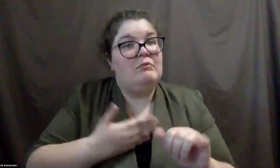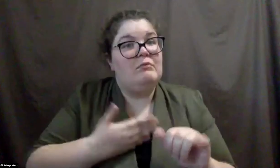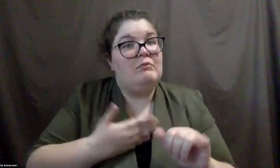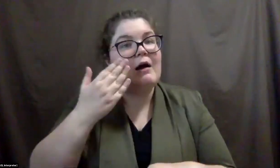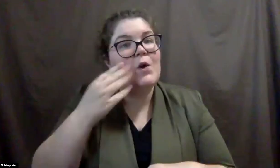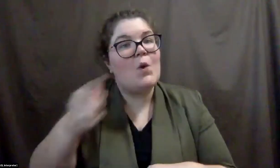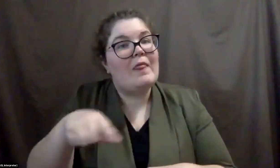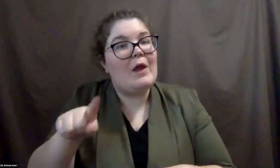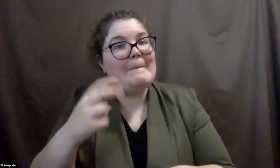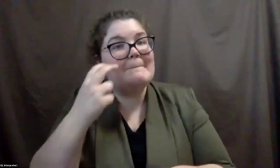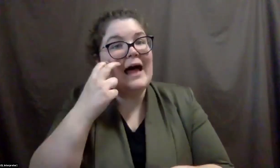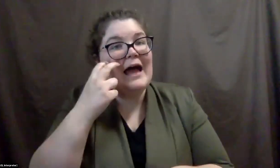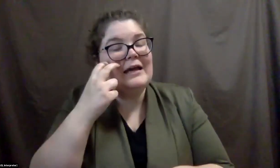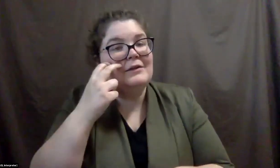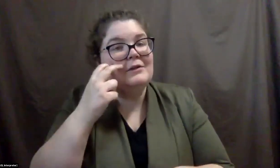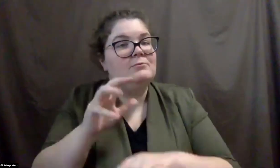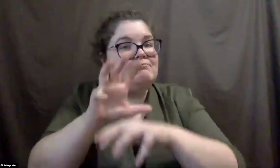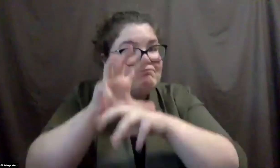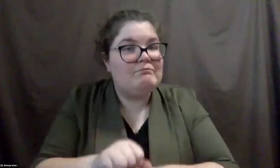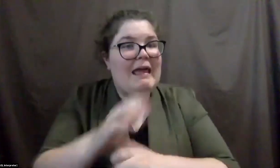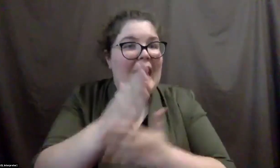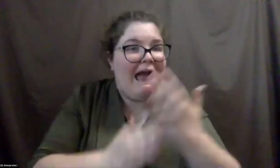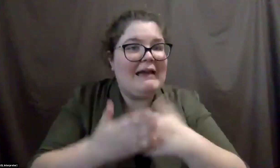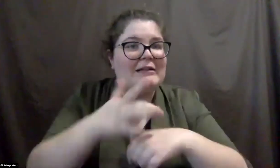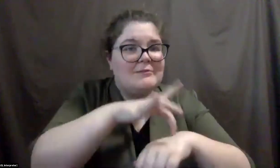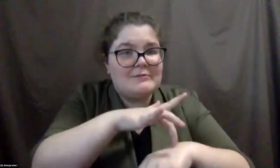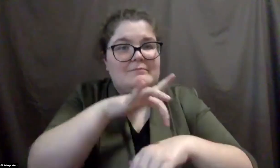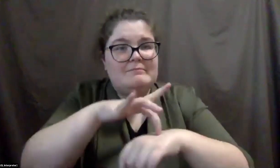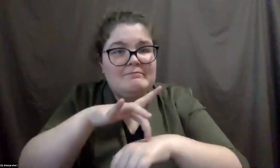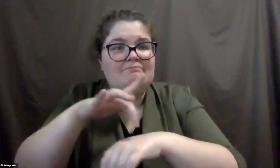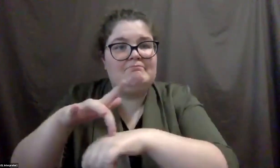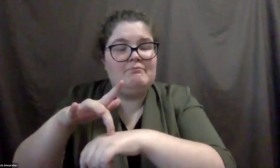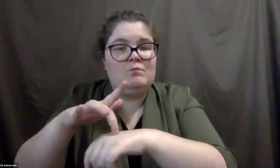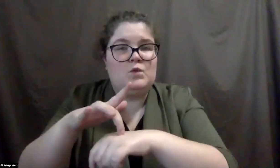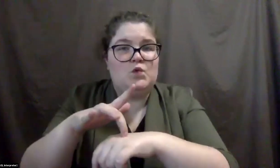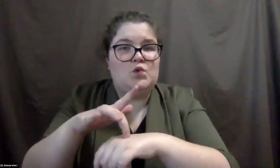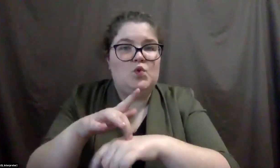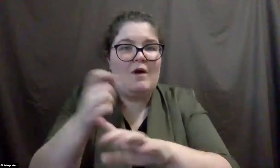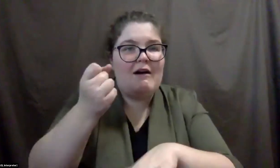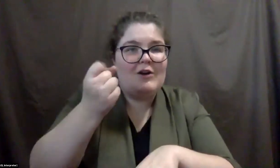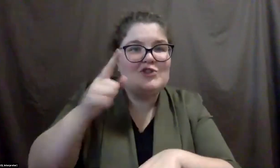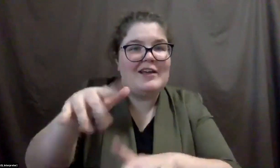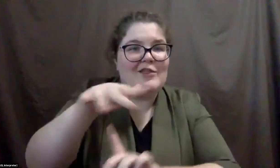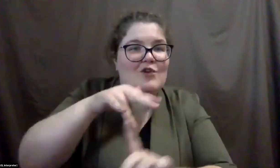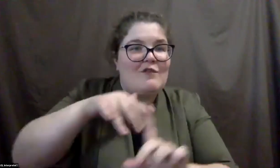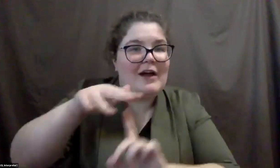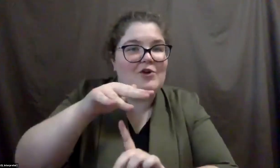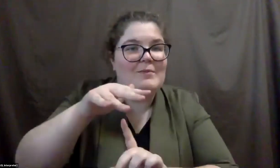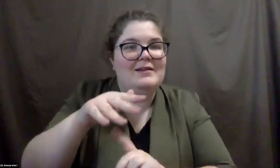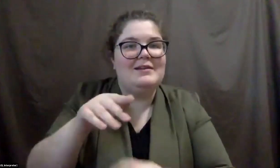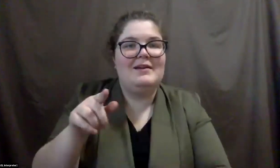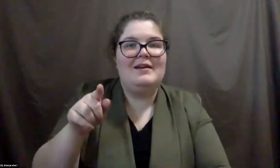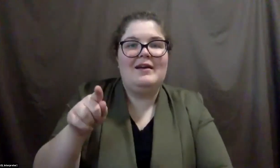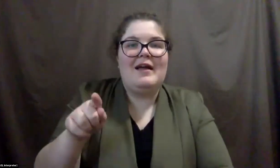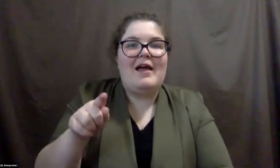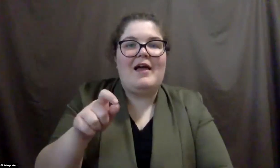who are blind are used to using their hands to, um, to just understand their environment. And then they're not, you know,